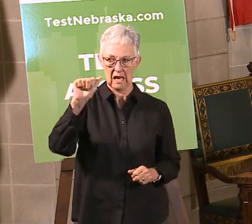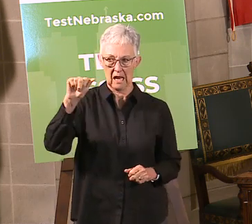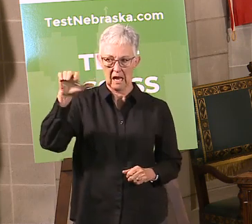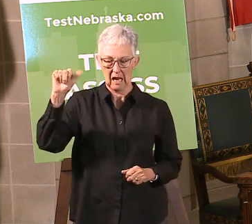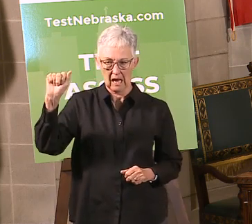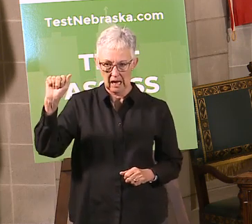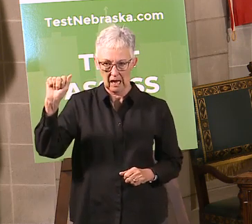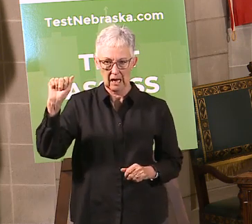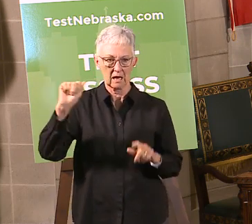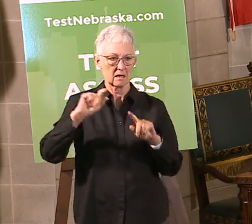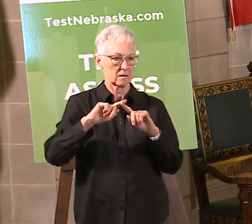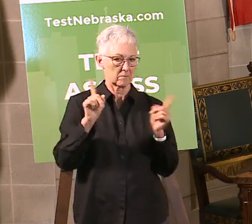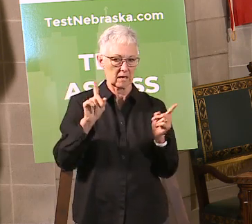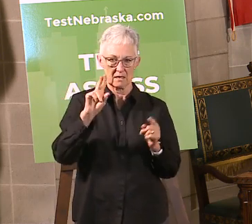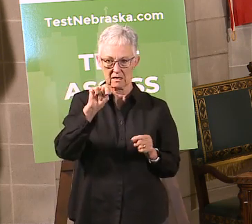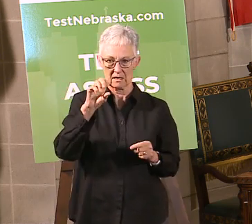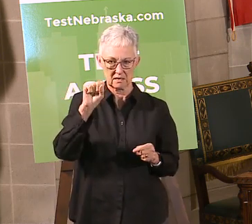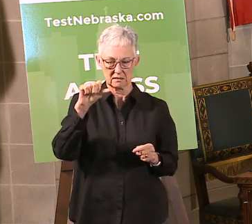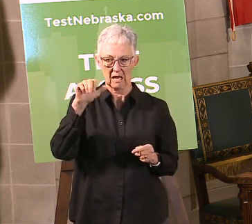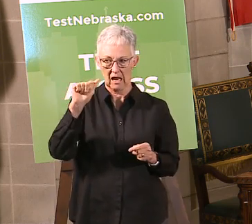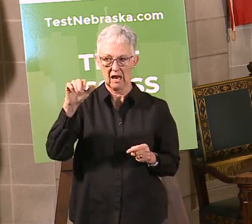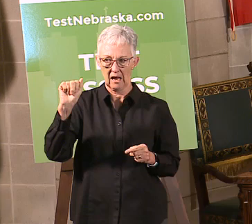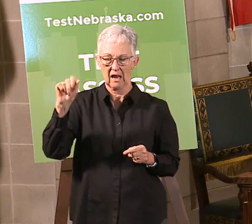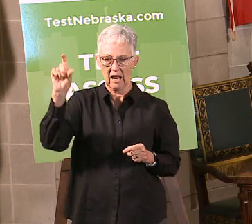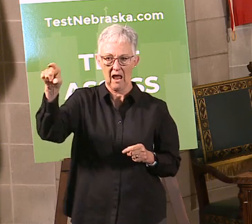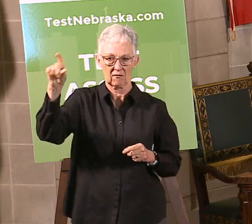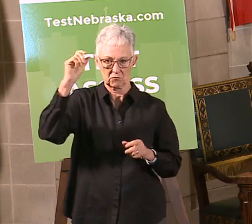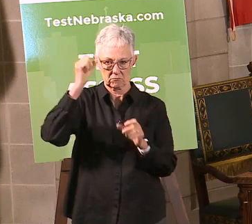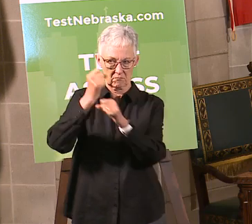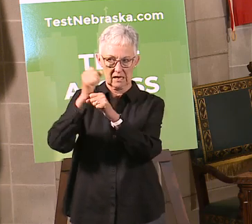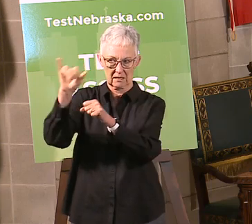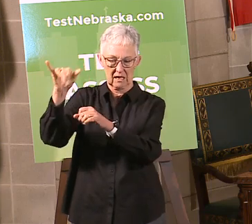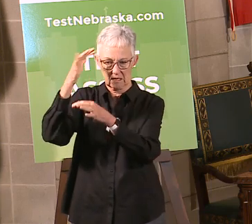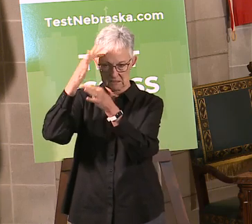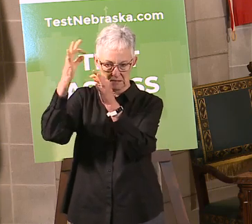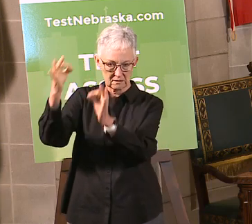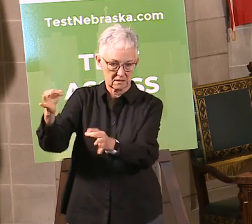think you're probably right. NSAA will have to probably weigh in on that topic.